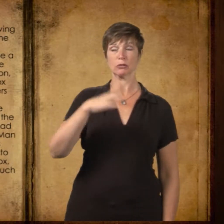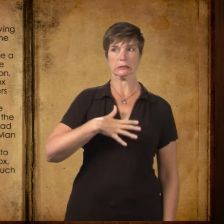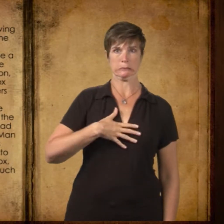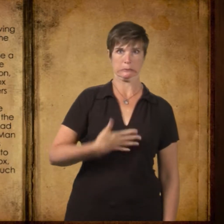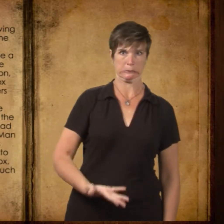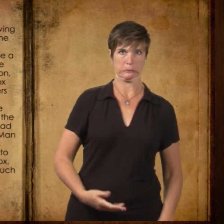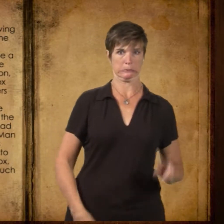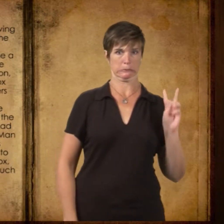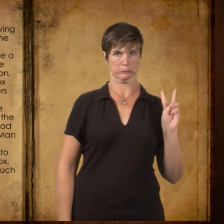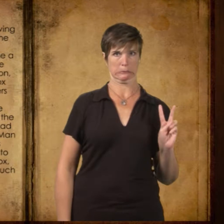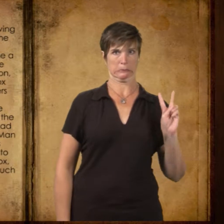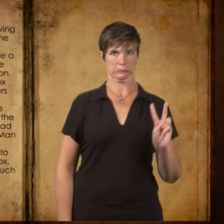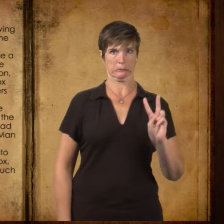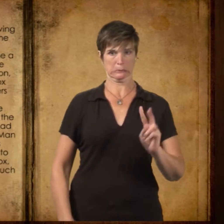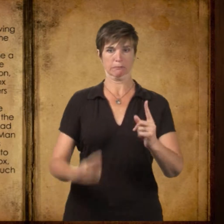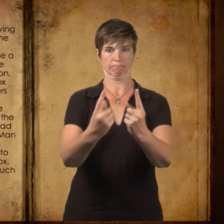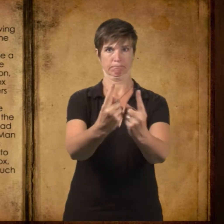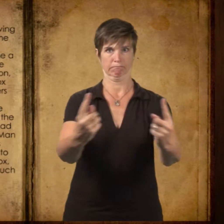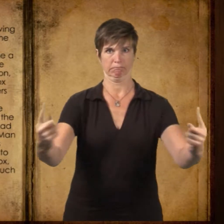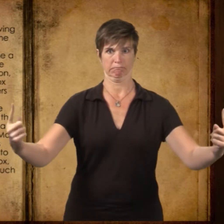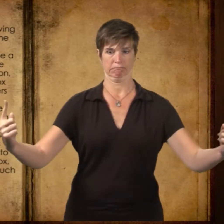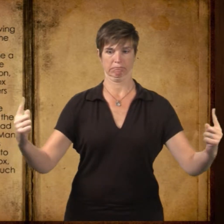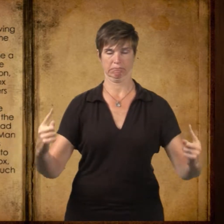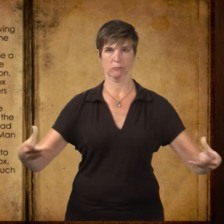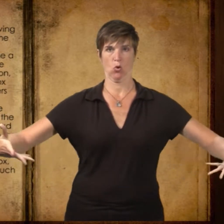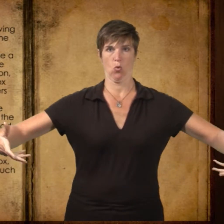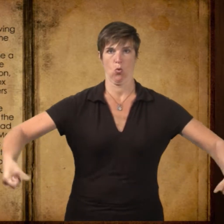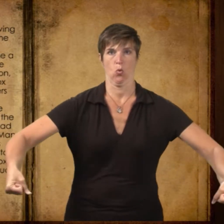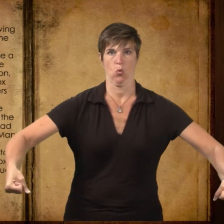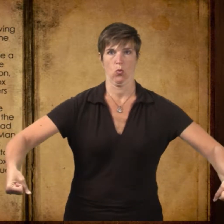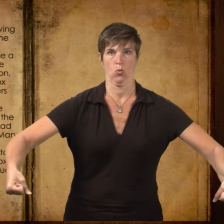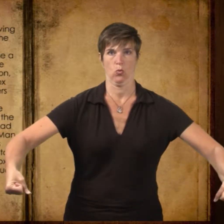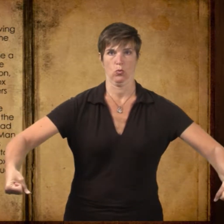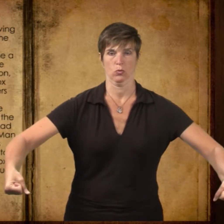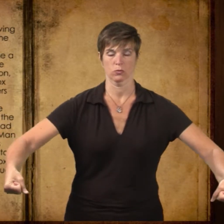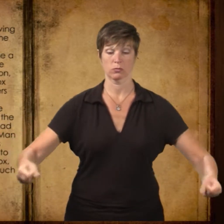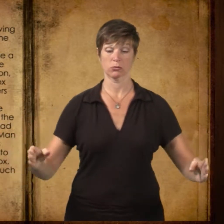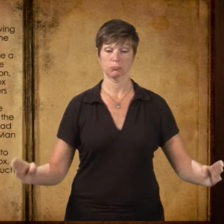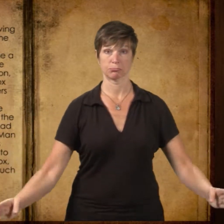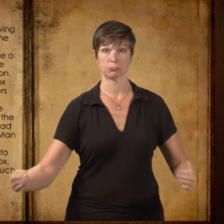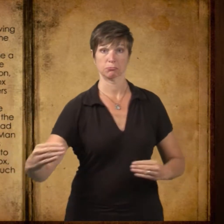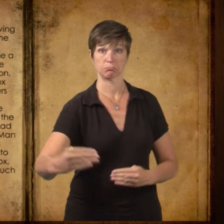before two men, Mr. Martin and his oldest son, Baxter,